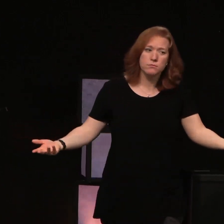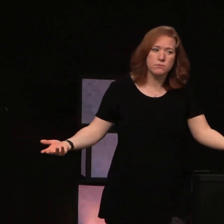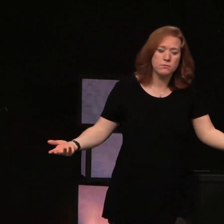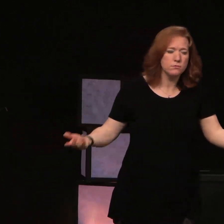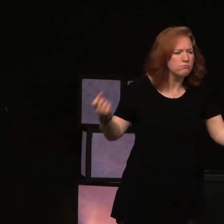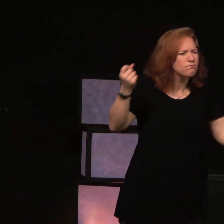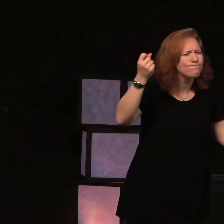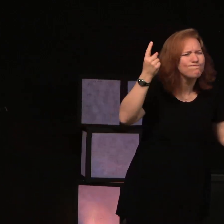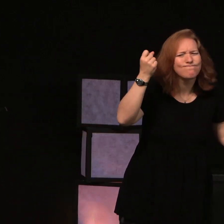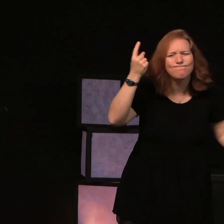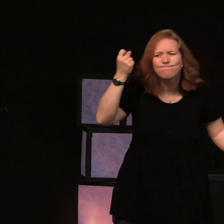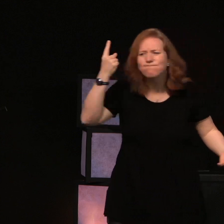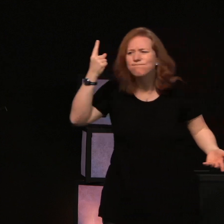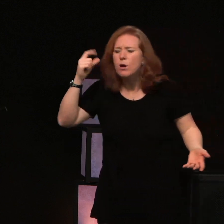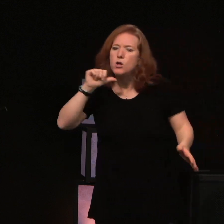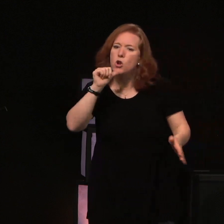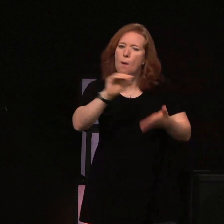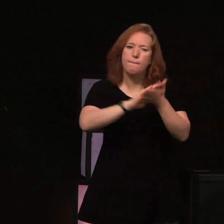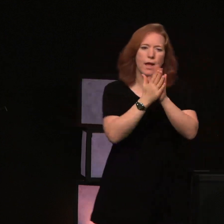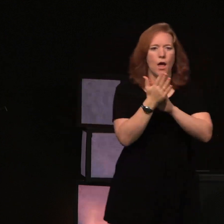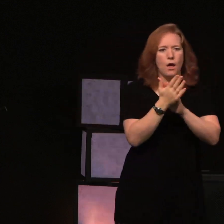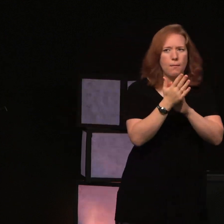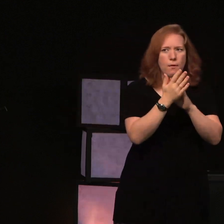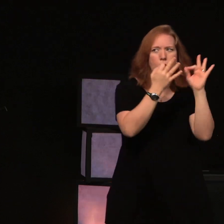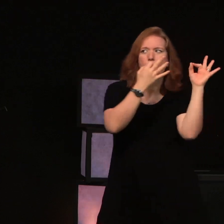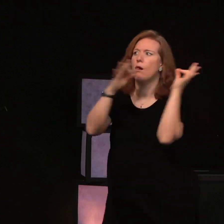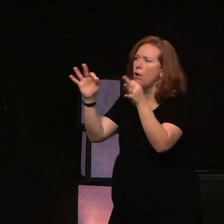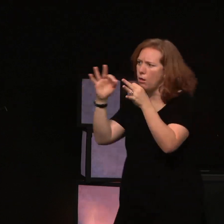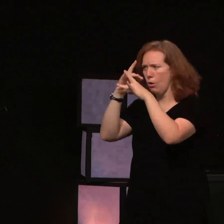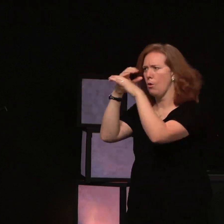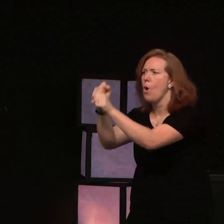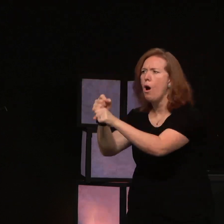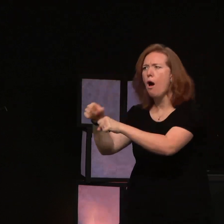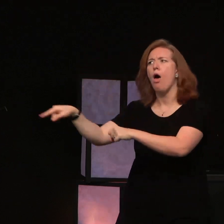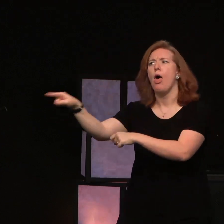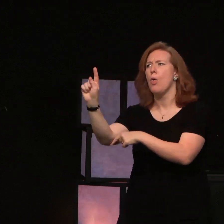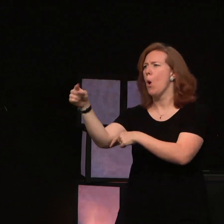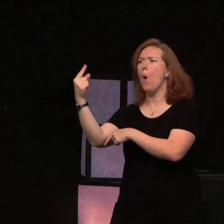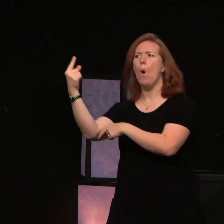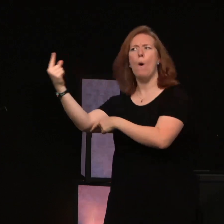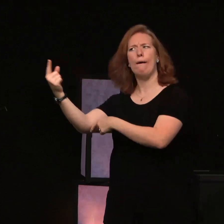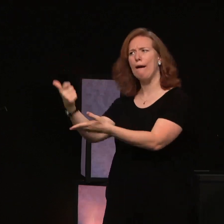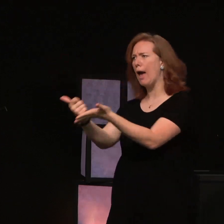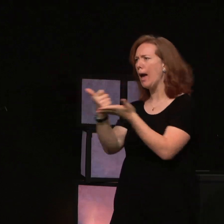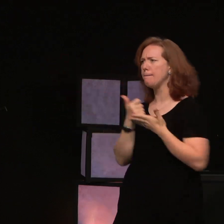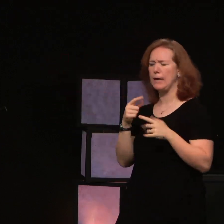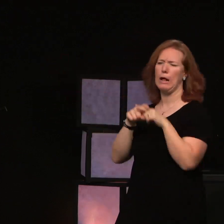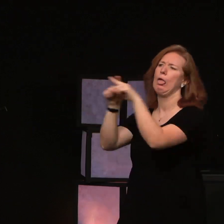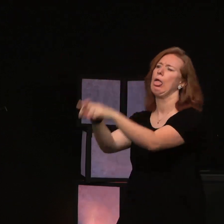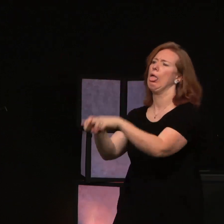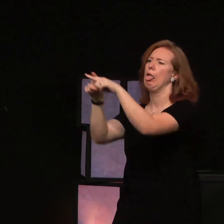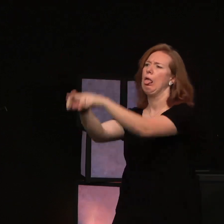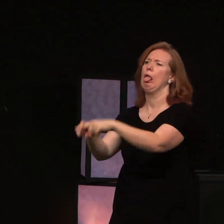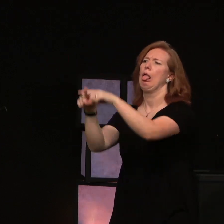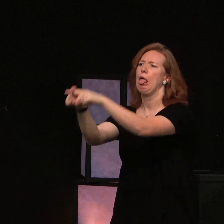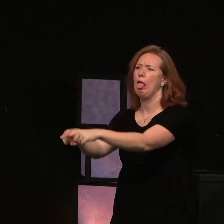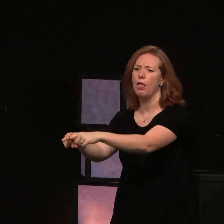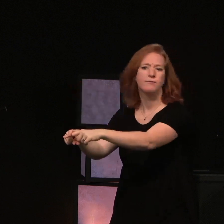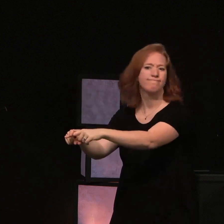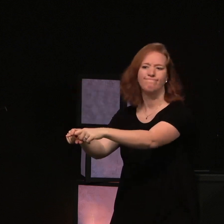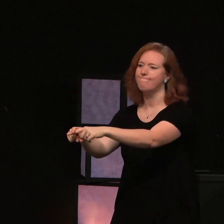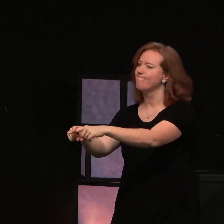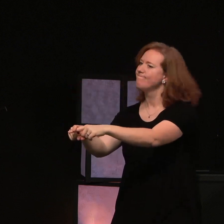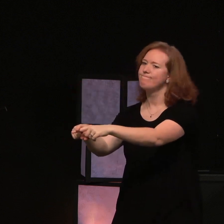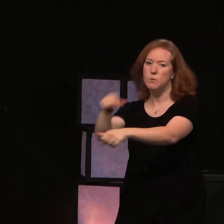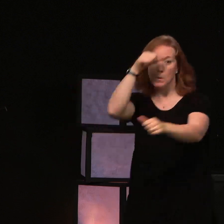But don't ever be blind and lukewarm and get it in your head that that is the limit right there. Remember